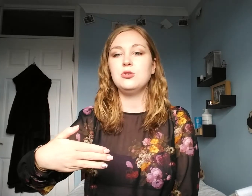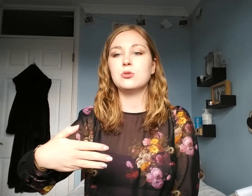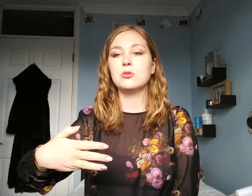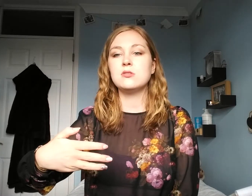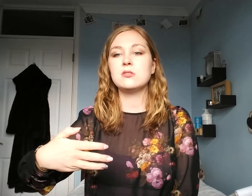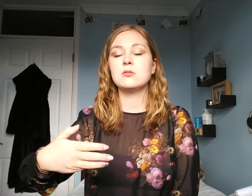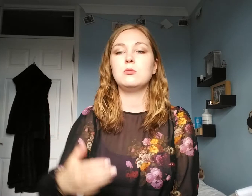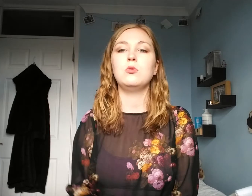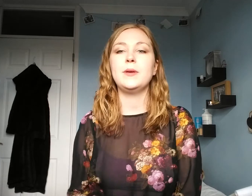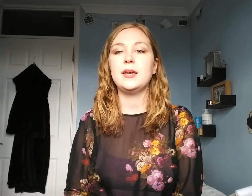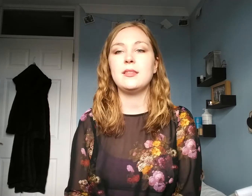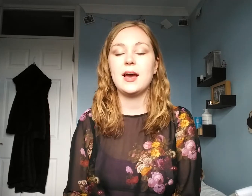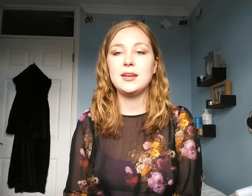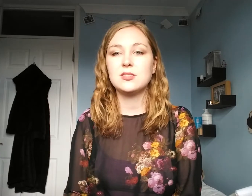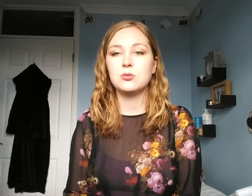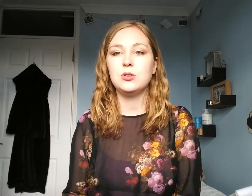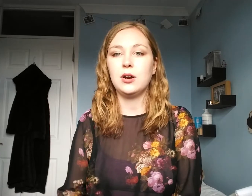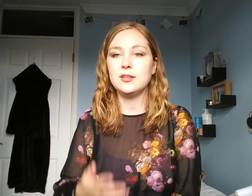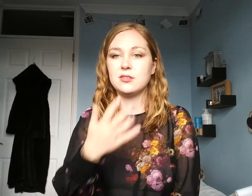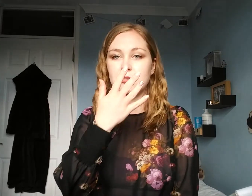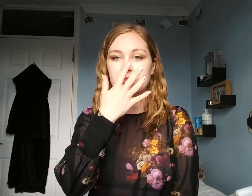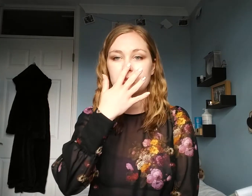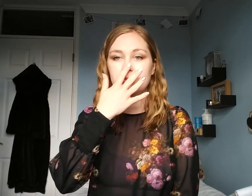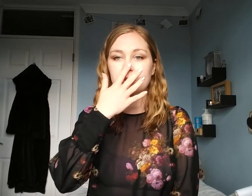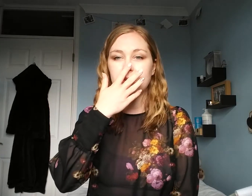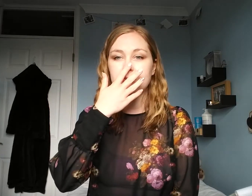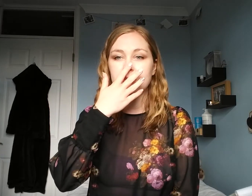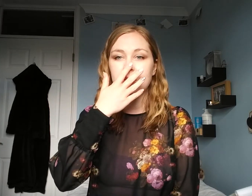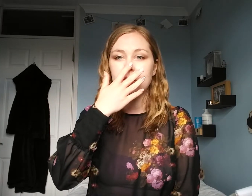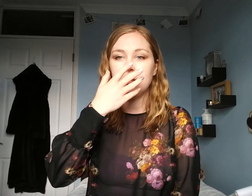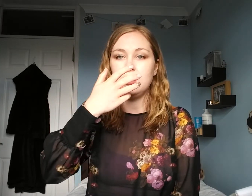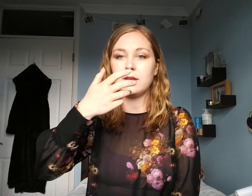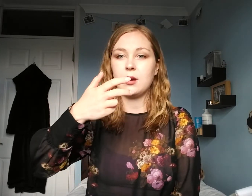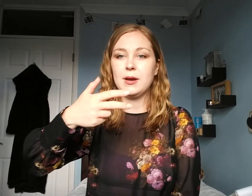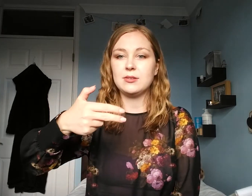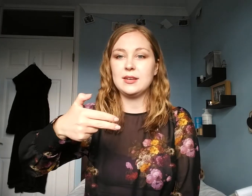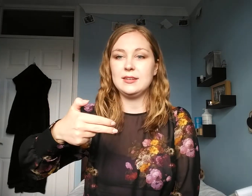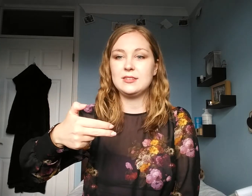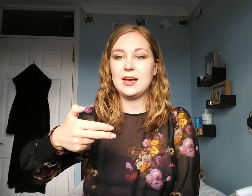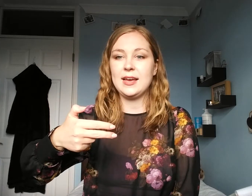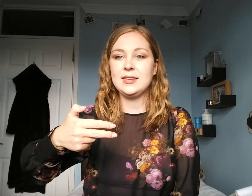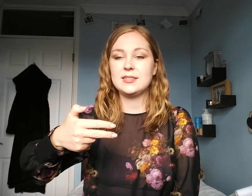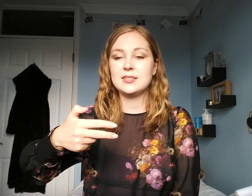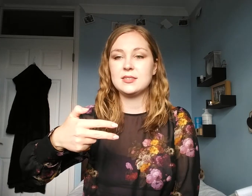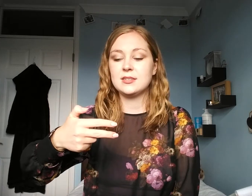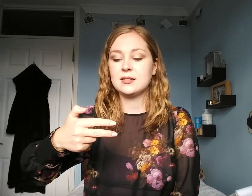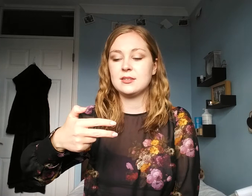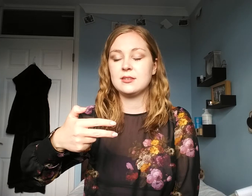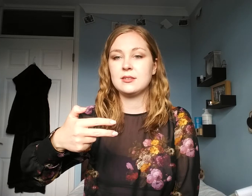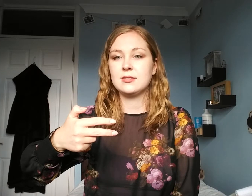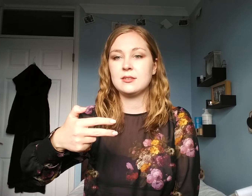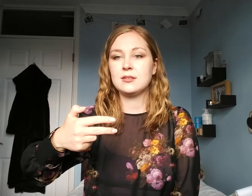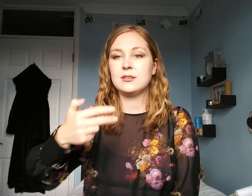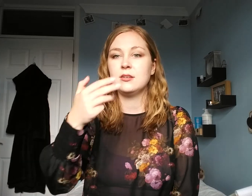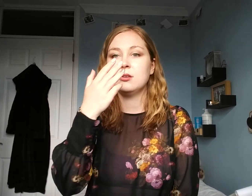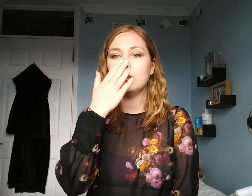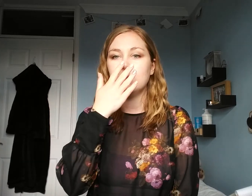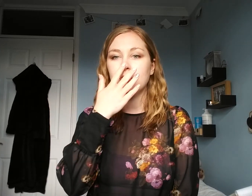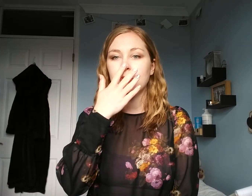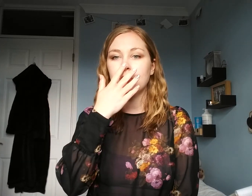yours will be either eight or nine. So, you start on your nose, you either come out to eight, or